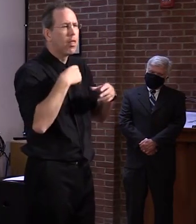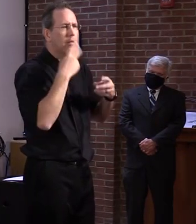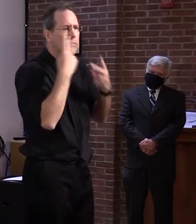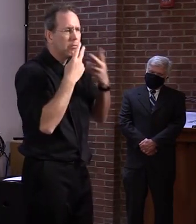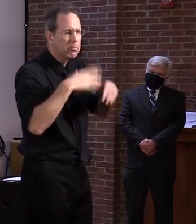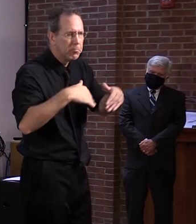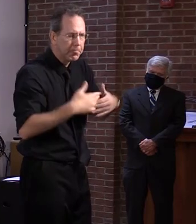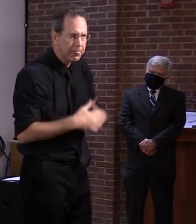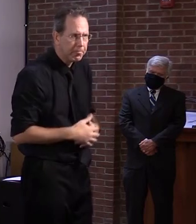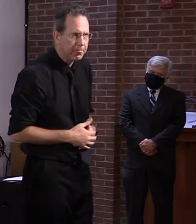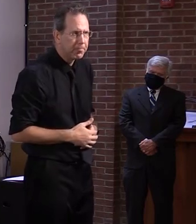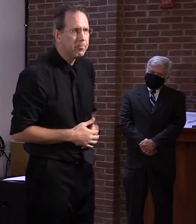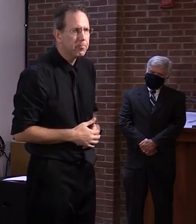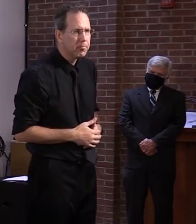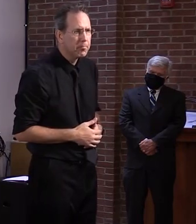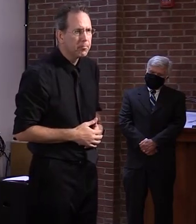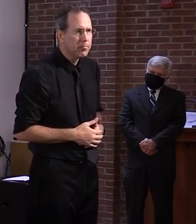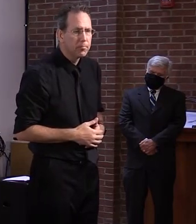Andrew, Caledonia of record.